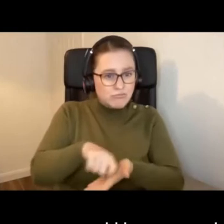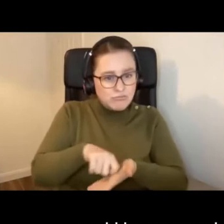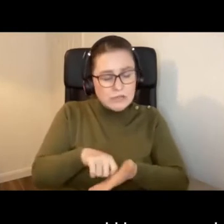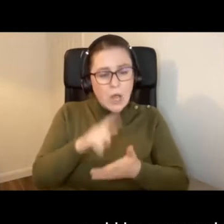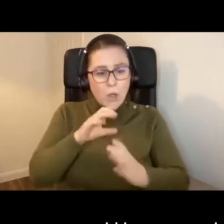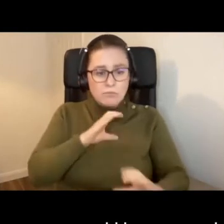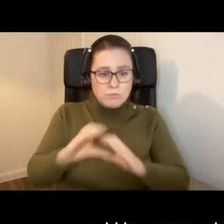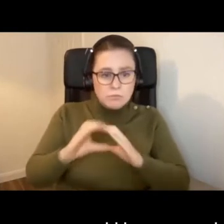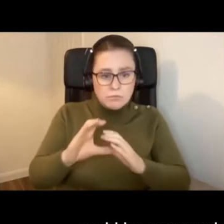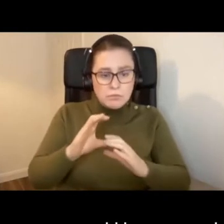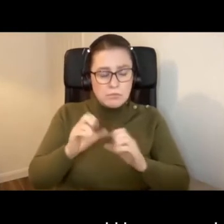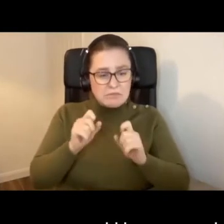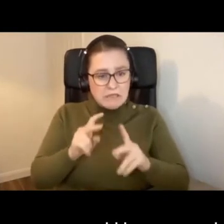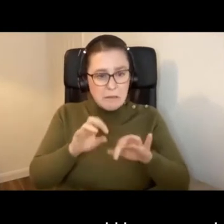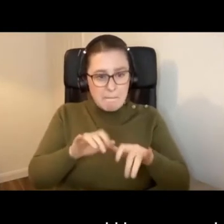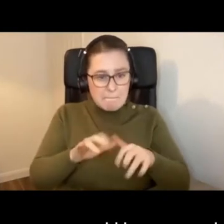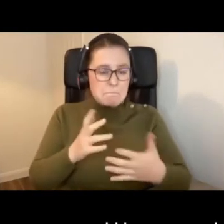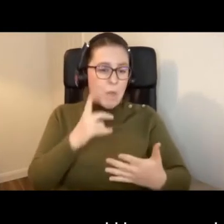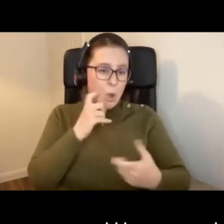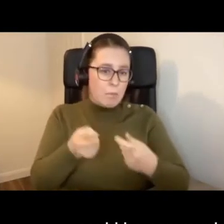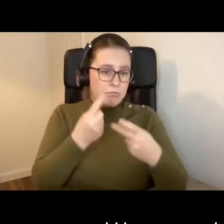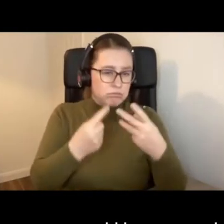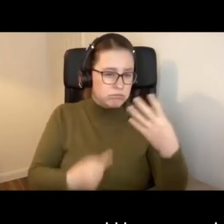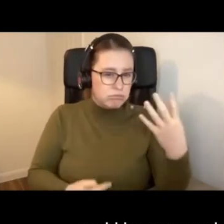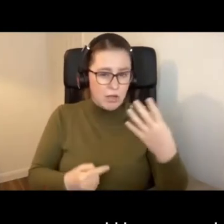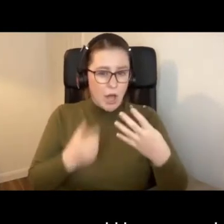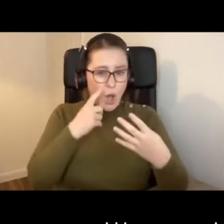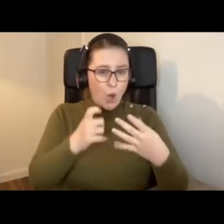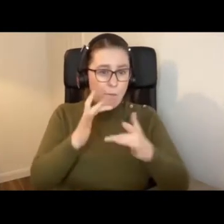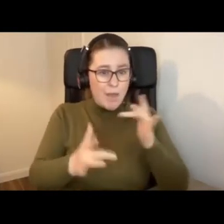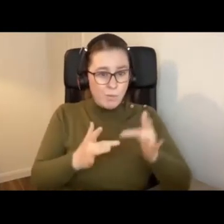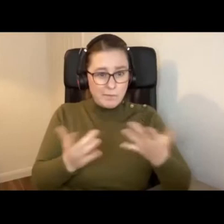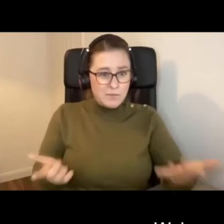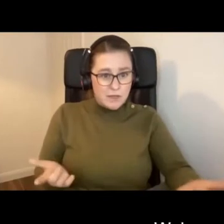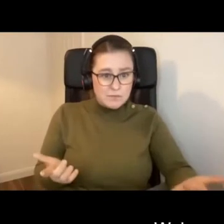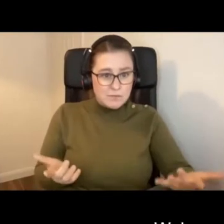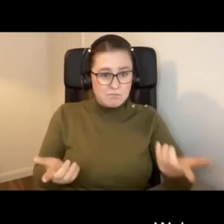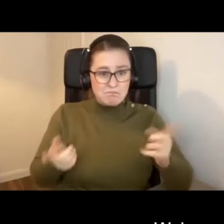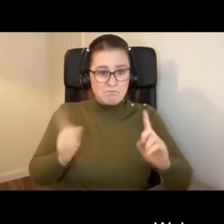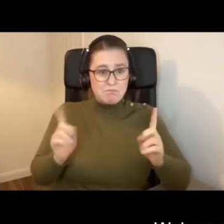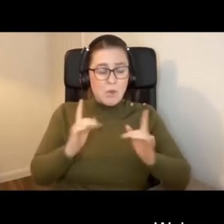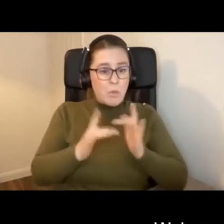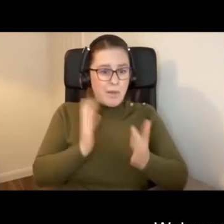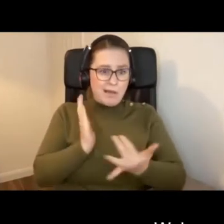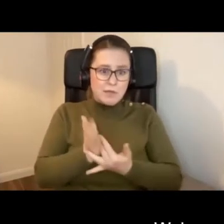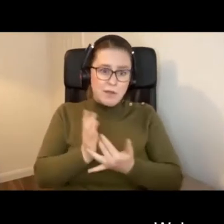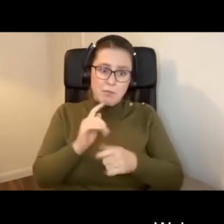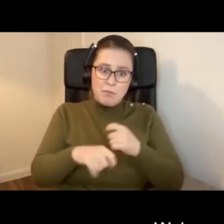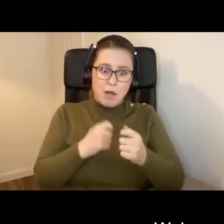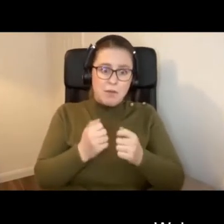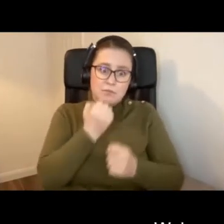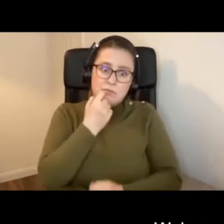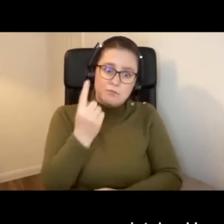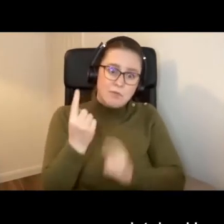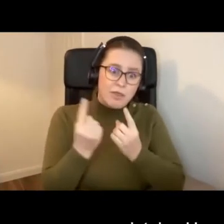be communication systems within the meeting room. Could be a website. Web accessibility is becoming a big